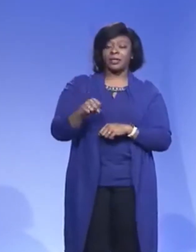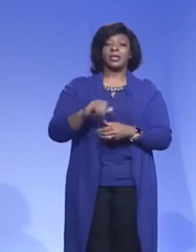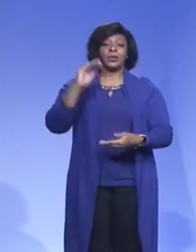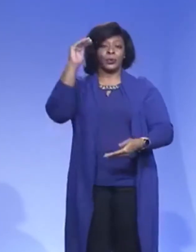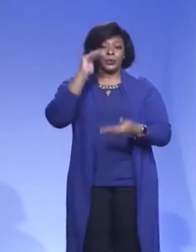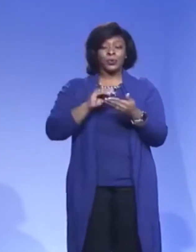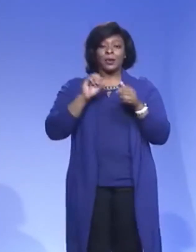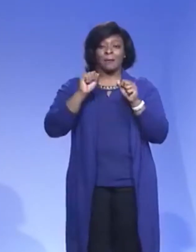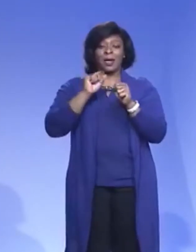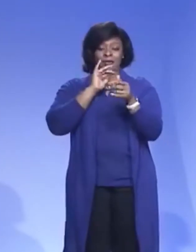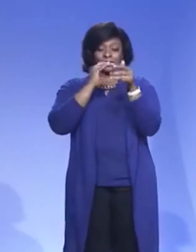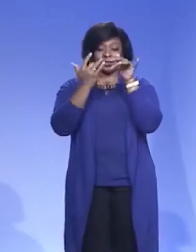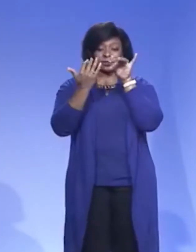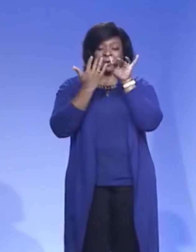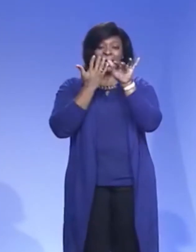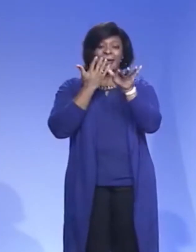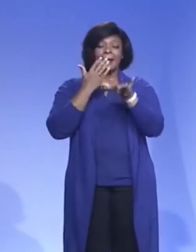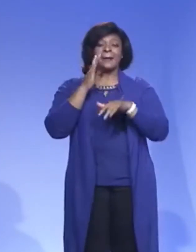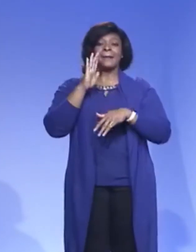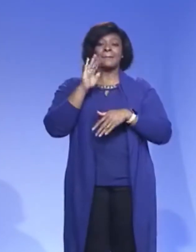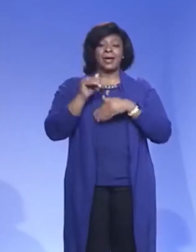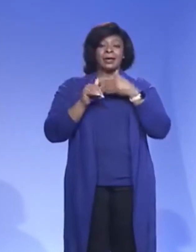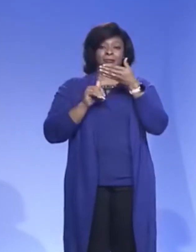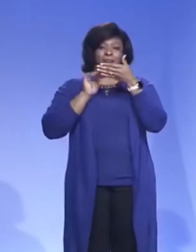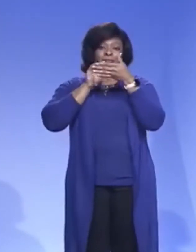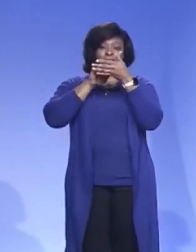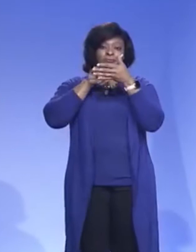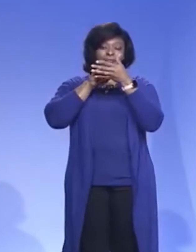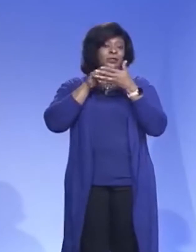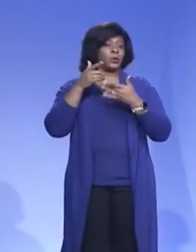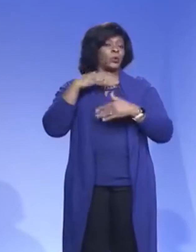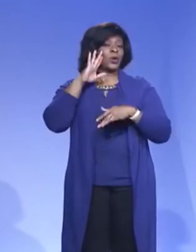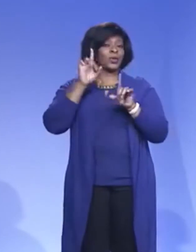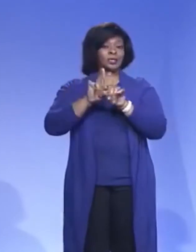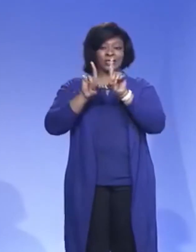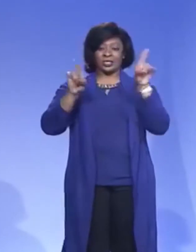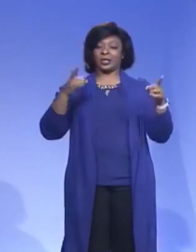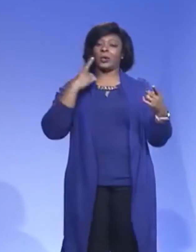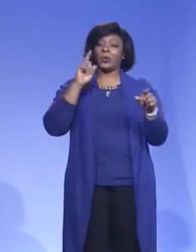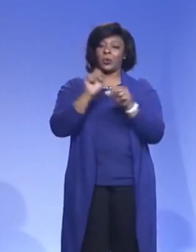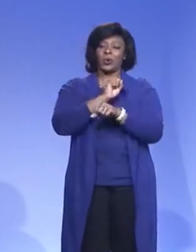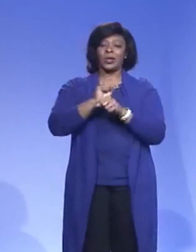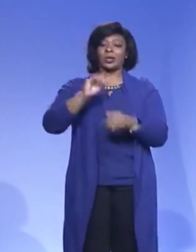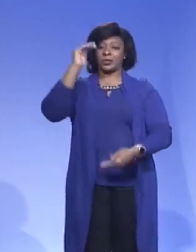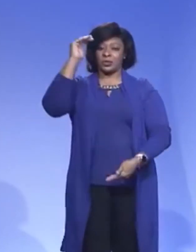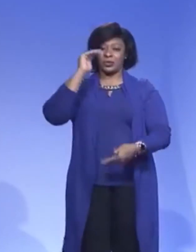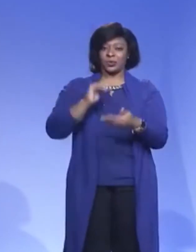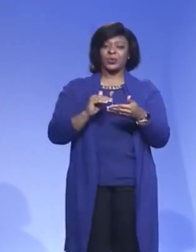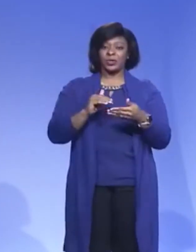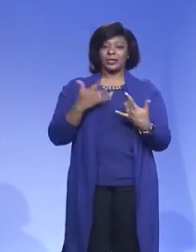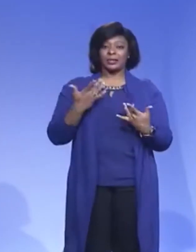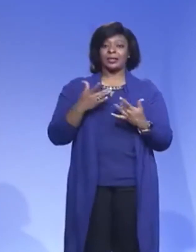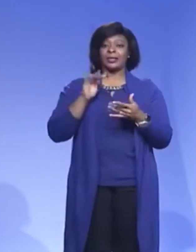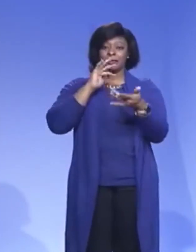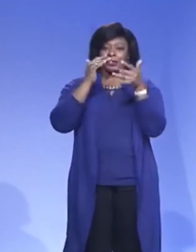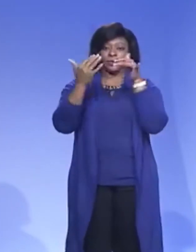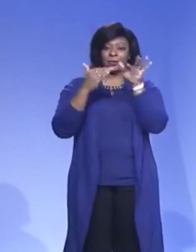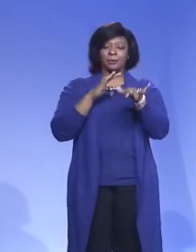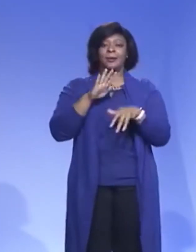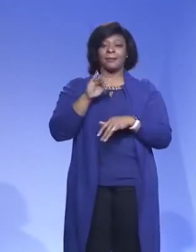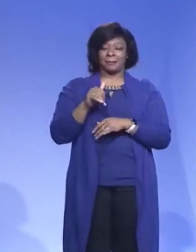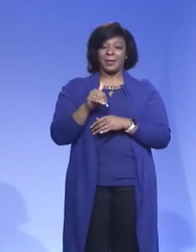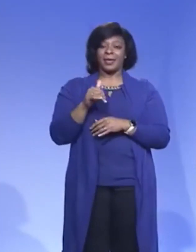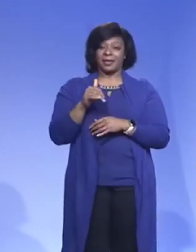the risk of transmission by five-fold. We know distancing works. It reduces the risk of transmission by three-fold.